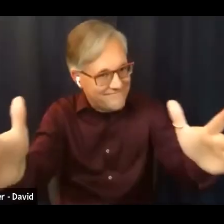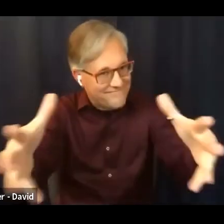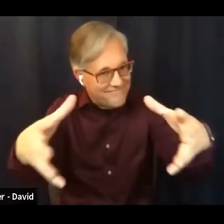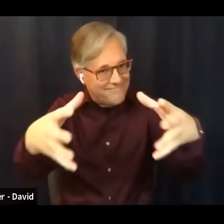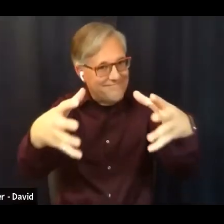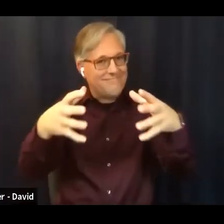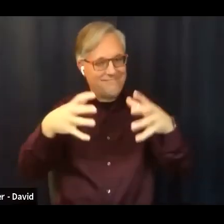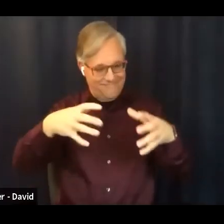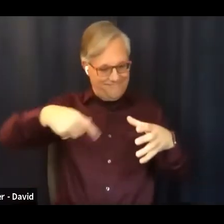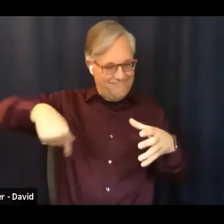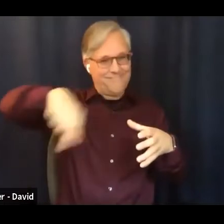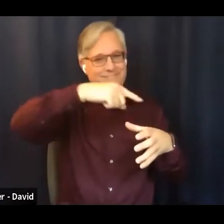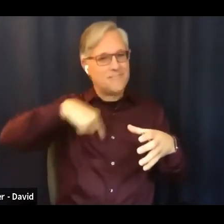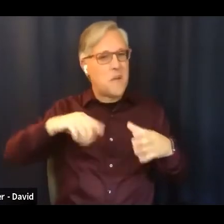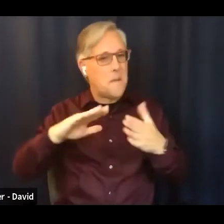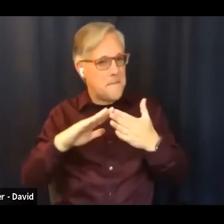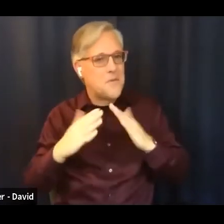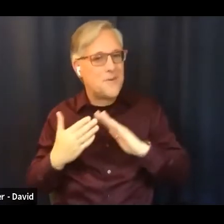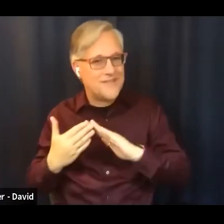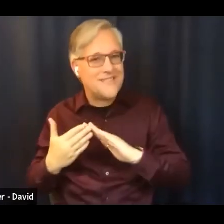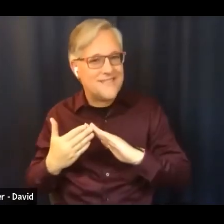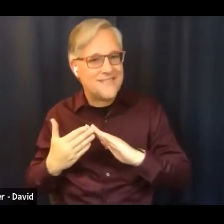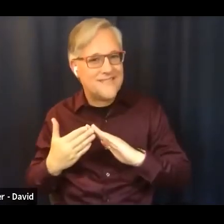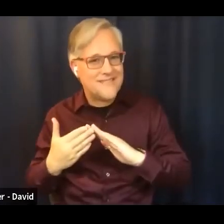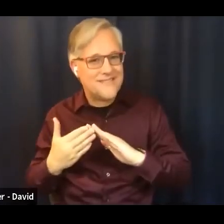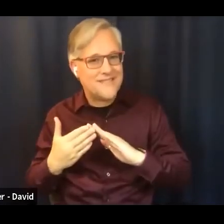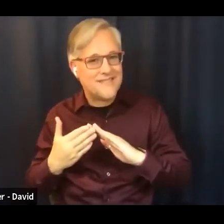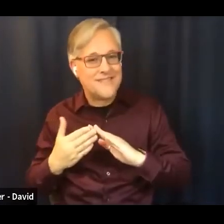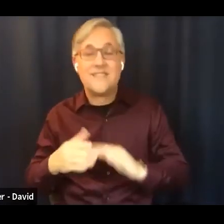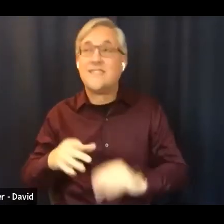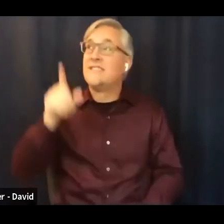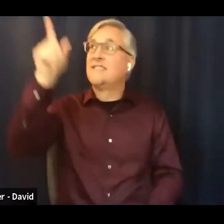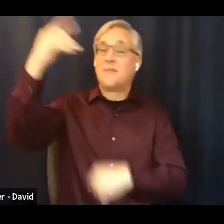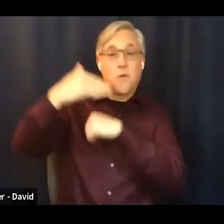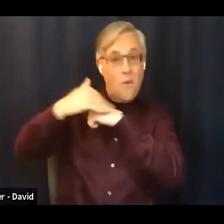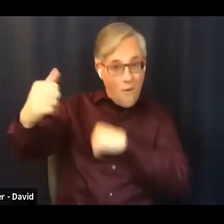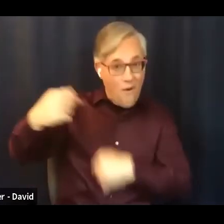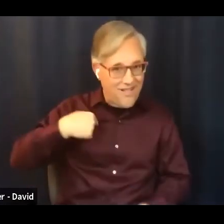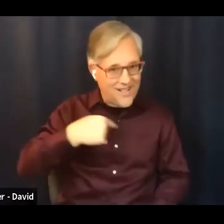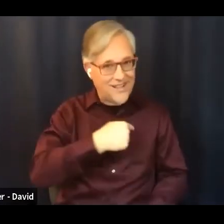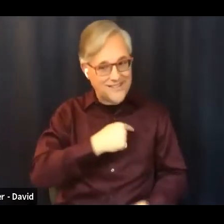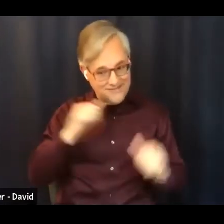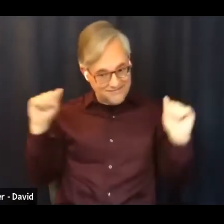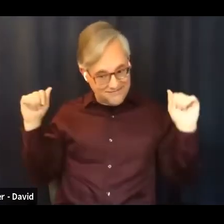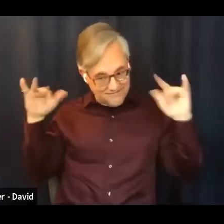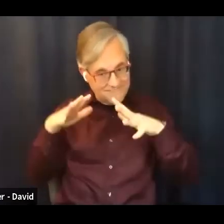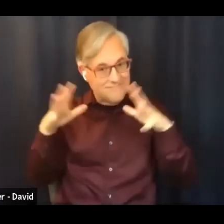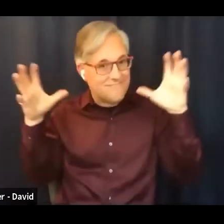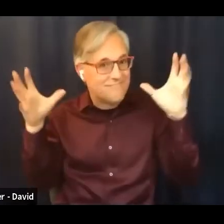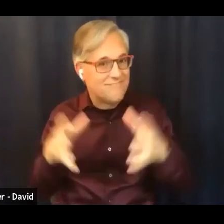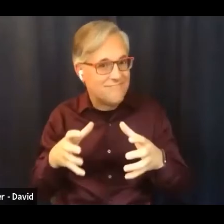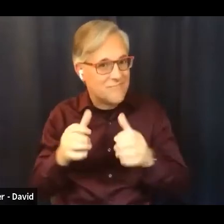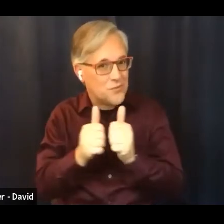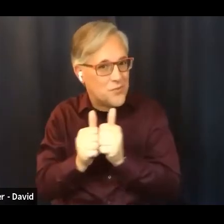called together brought together together by god it can be easy to forget that